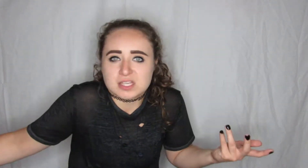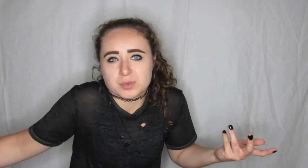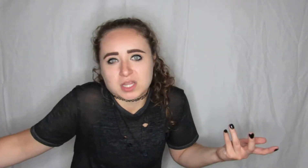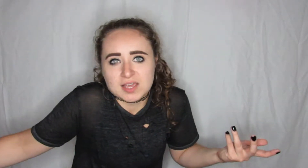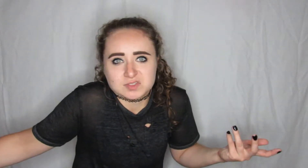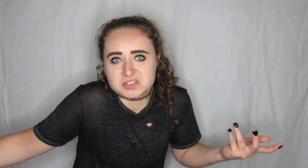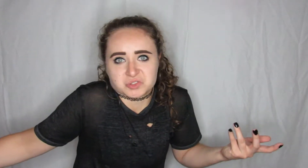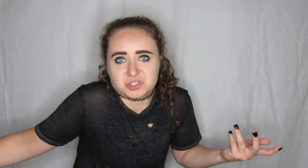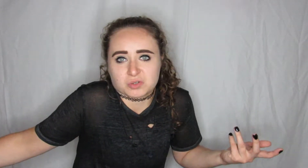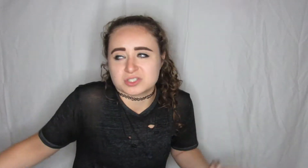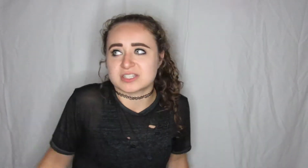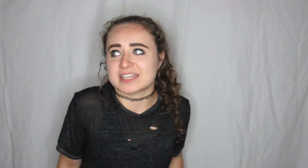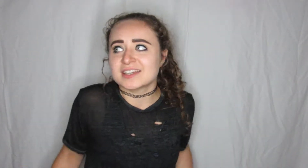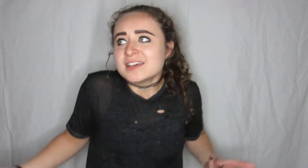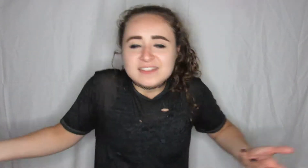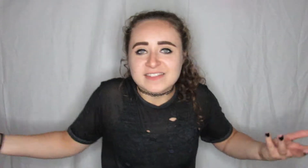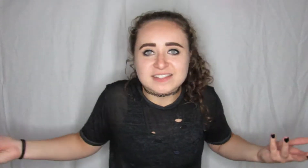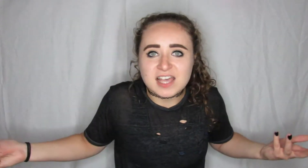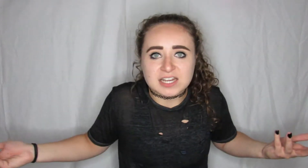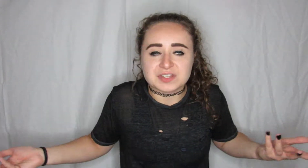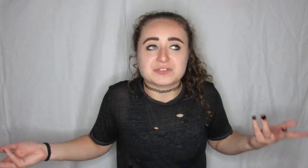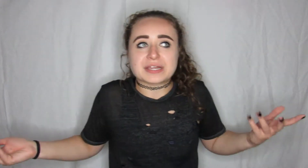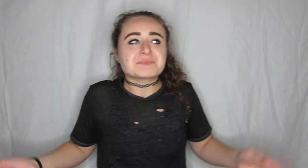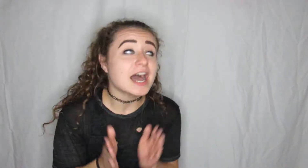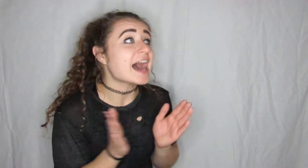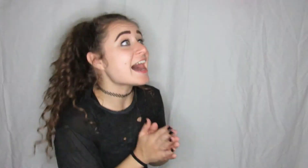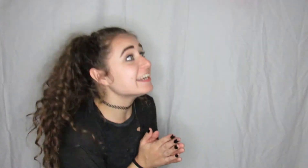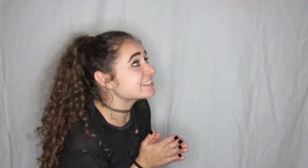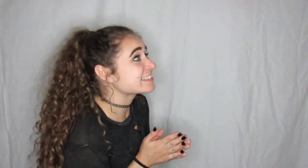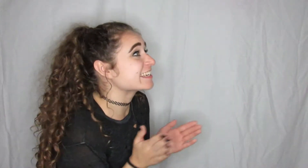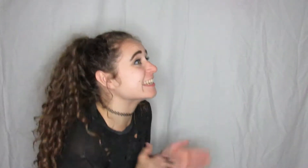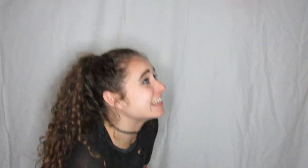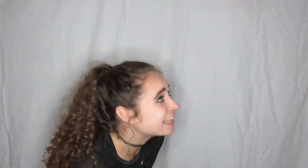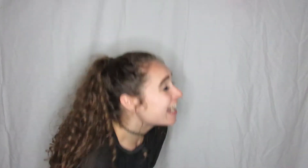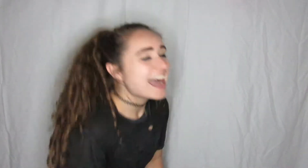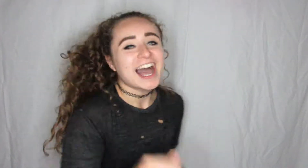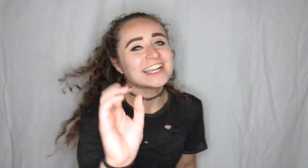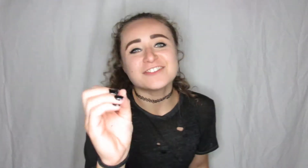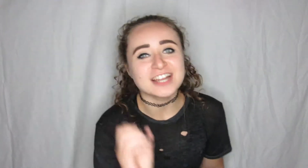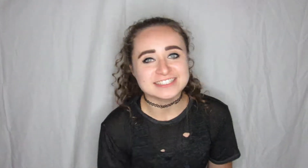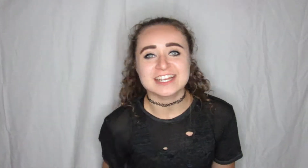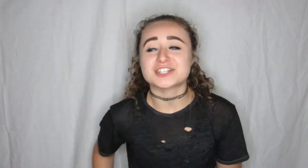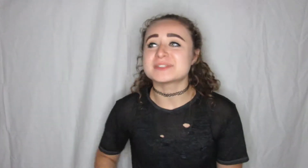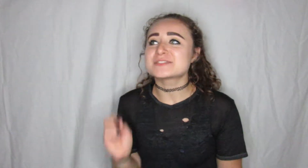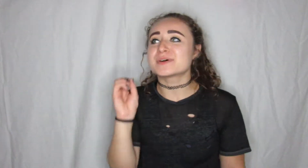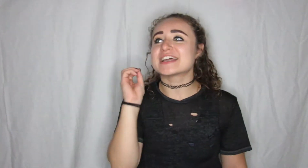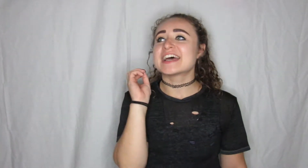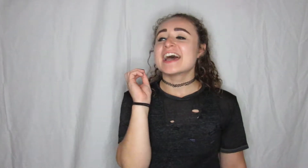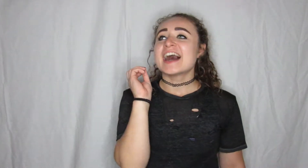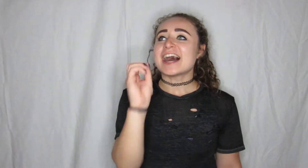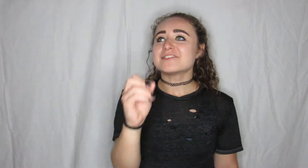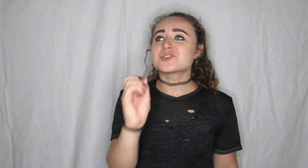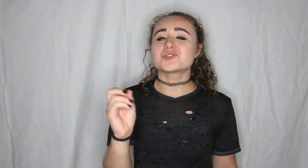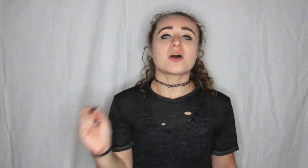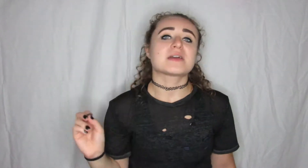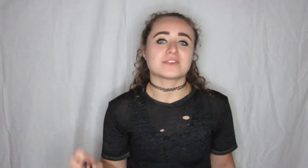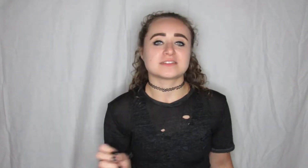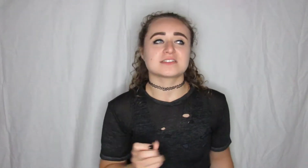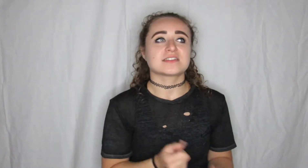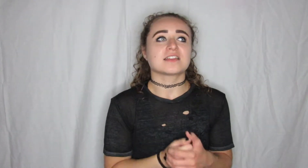separate lives as you get older like that's kind of it right honestly I never got to tell him this but I've told all my friends this that